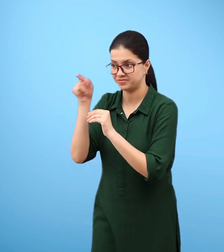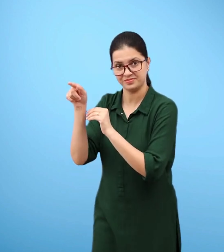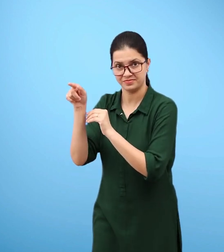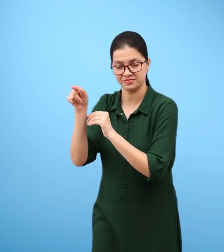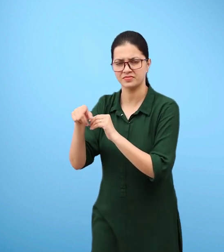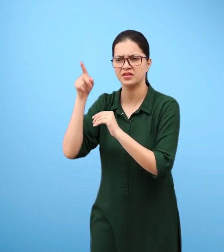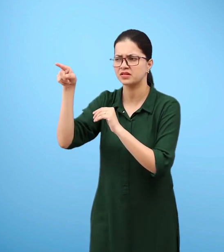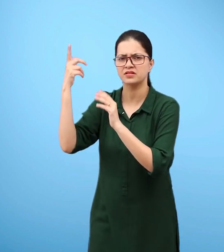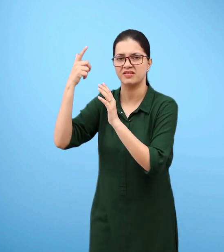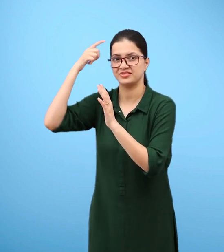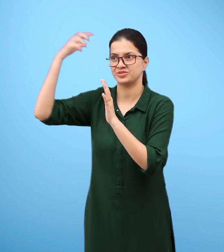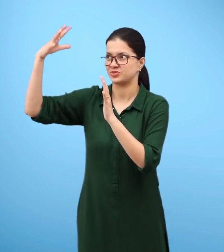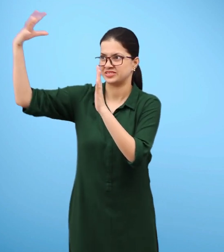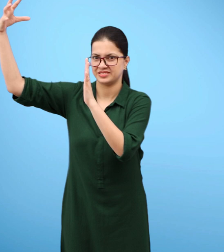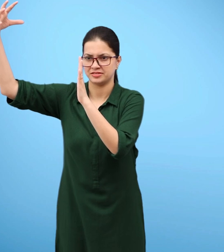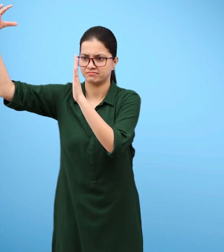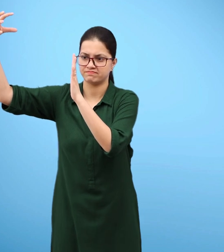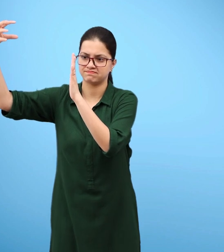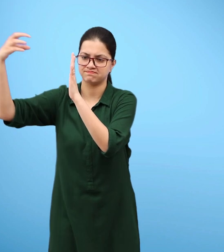to enter the room only through a slit.